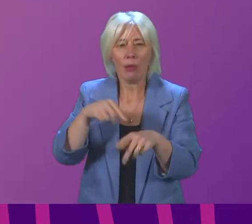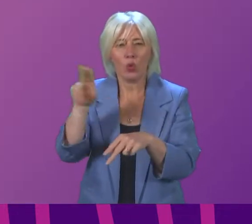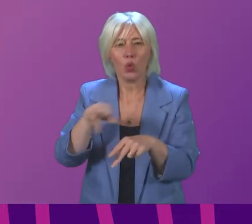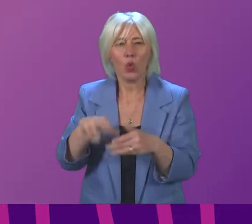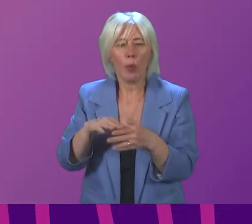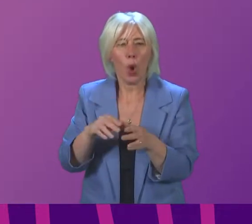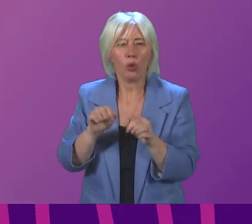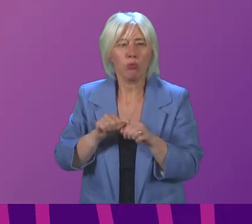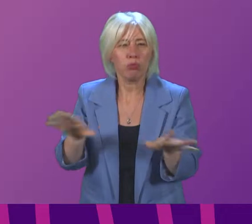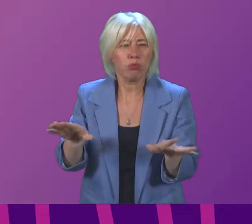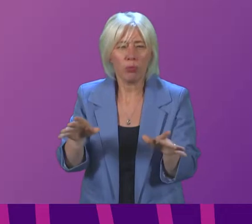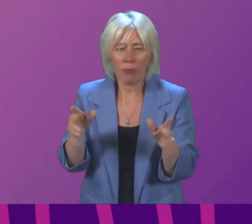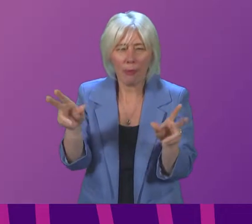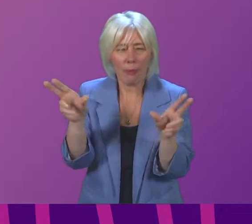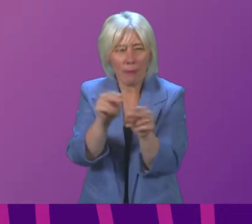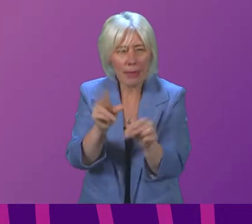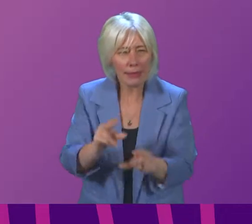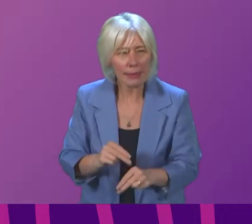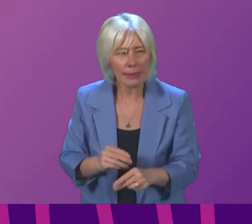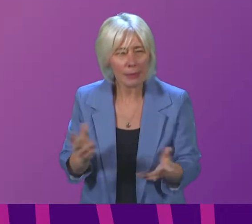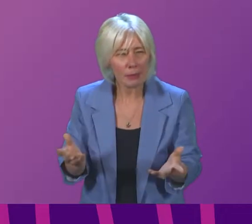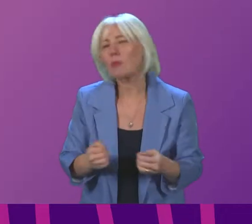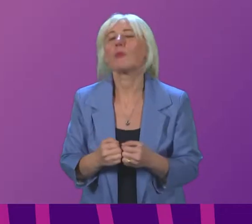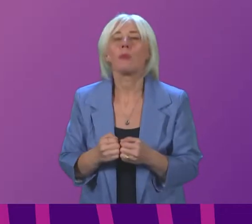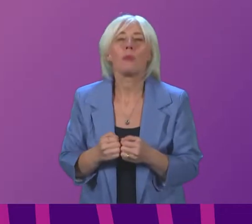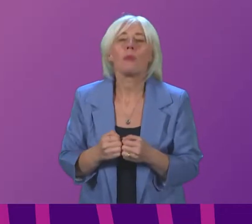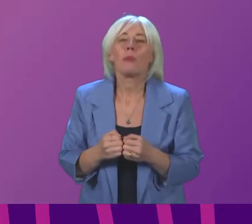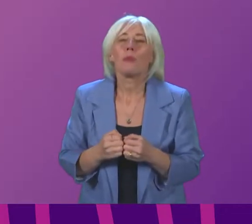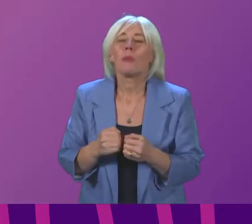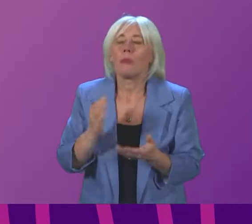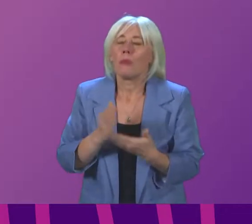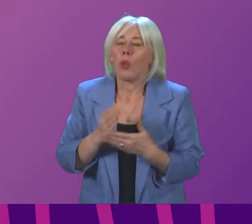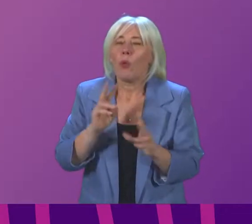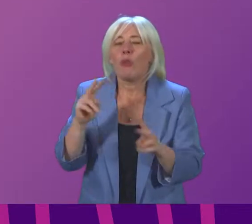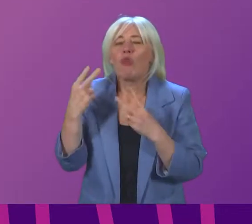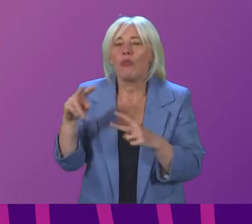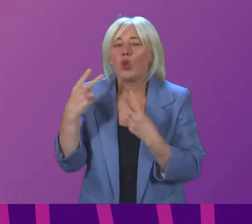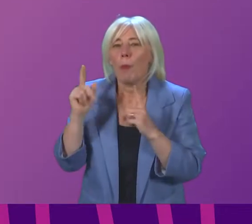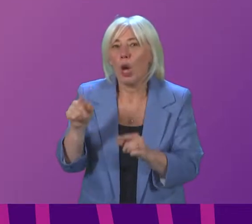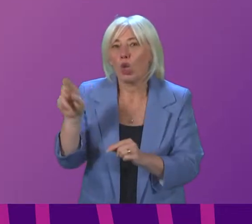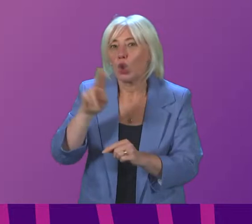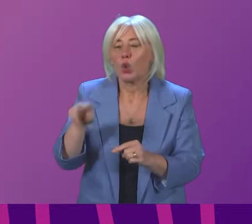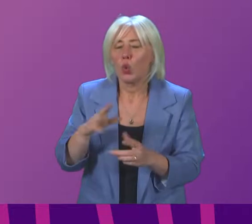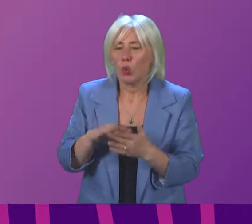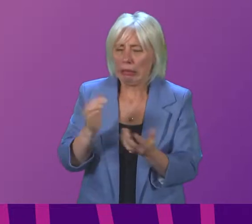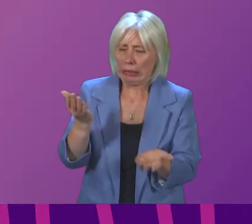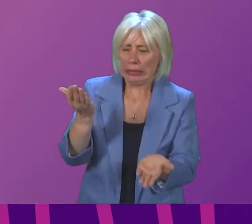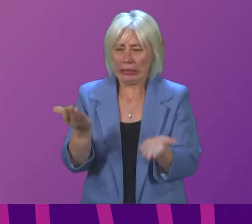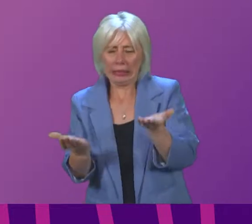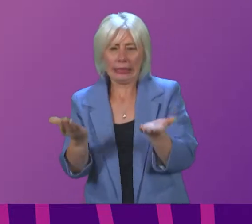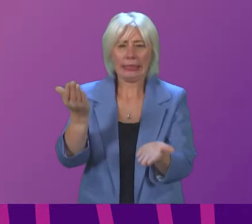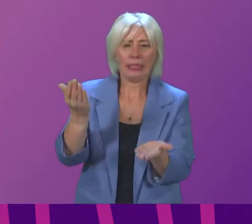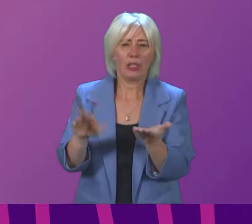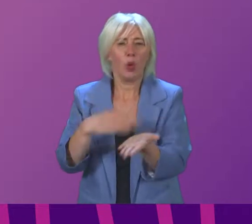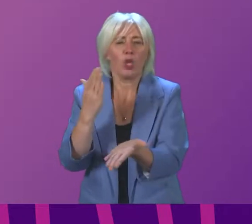first minister look we keep all of these things under review and I think particularly with schools it is a really a really fine balance to strike we want